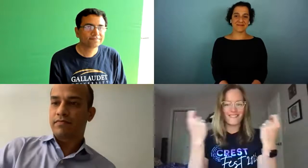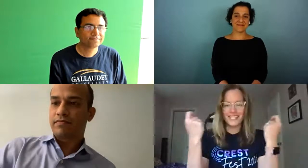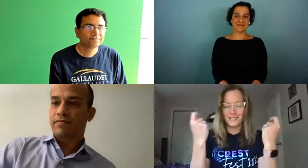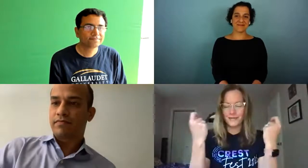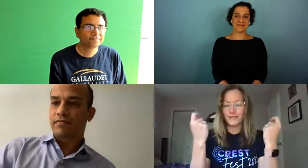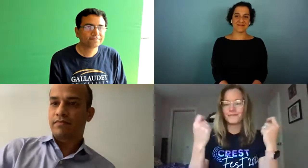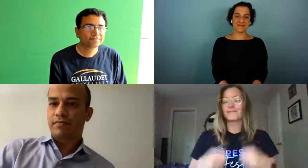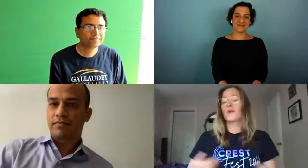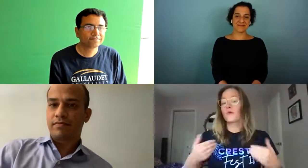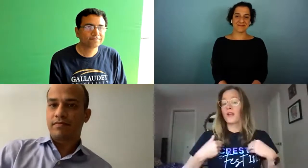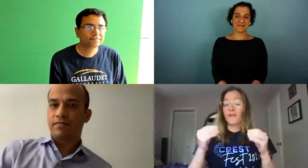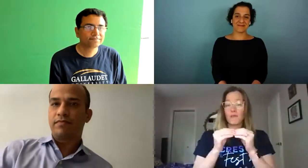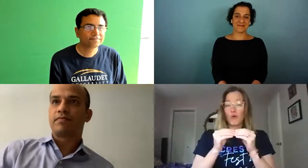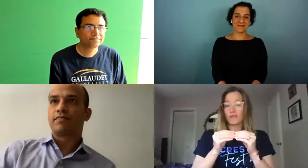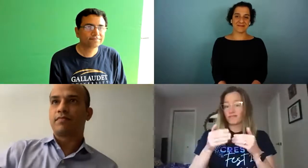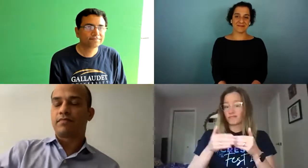through now